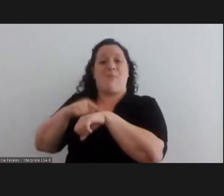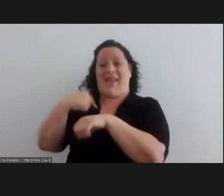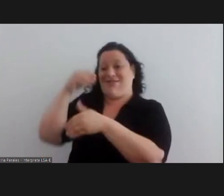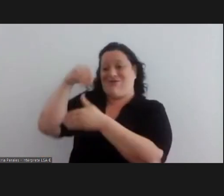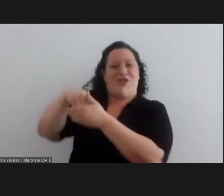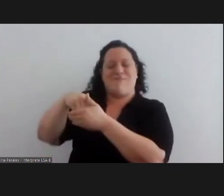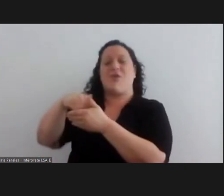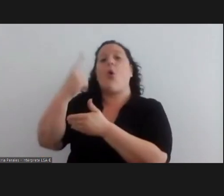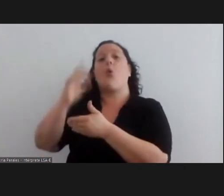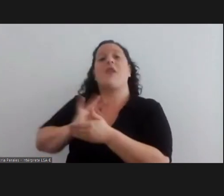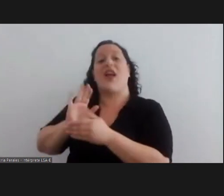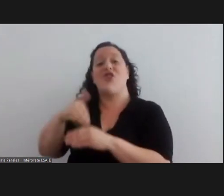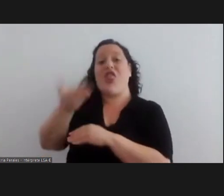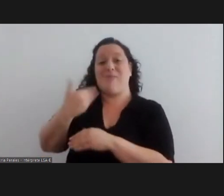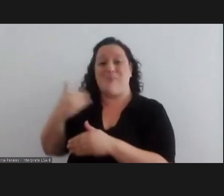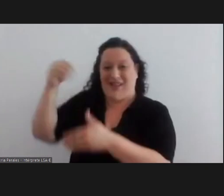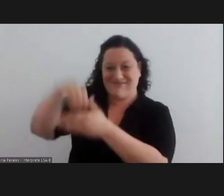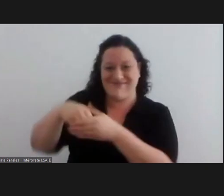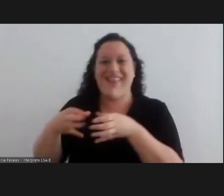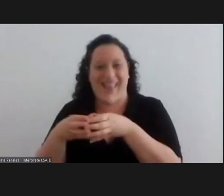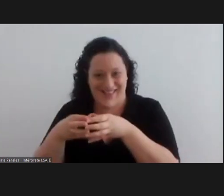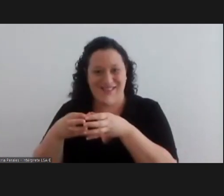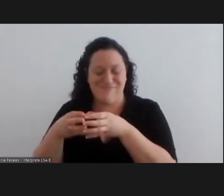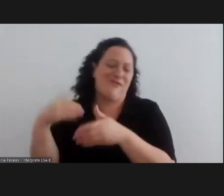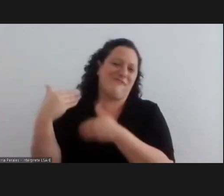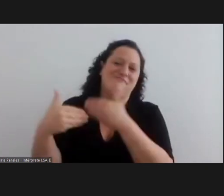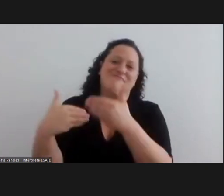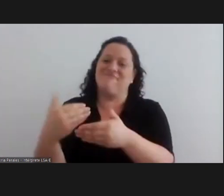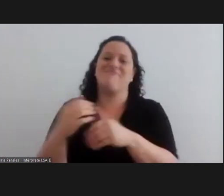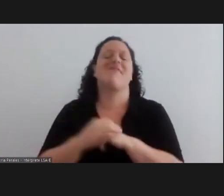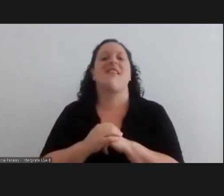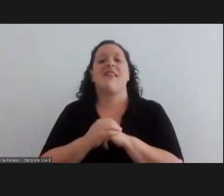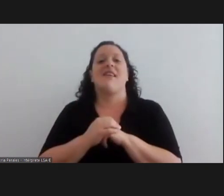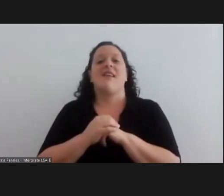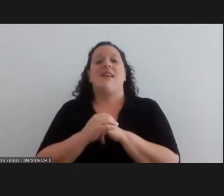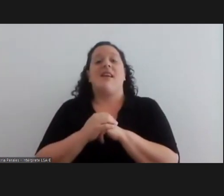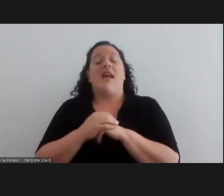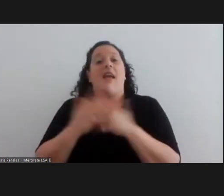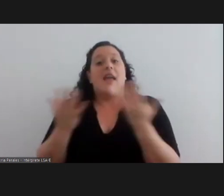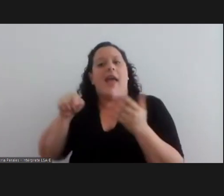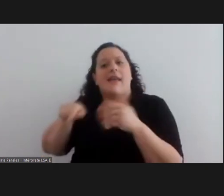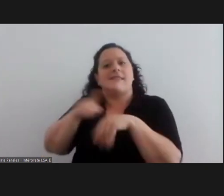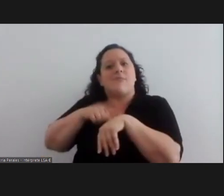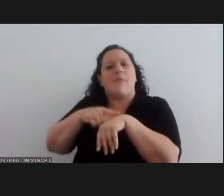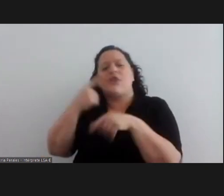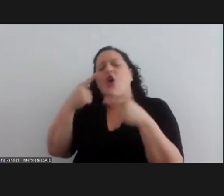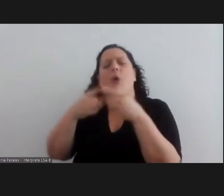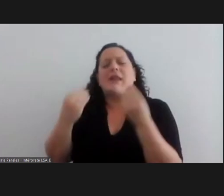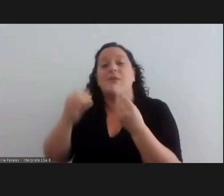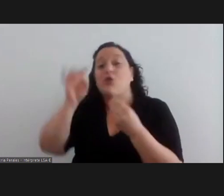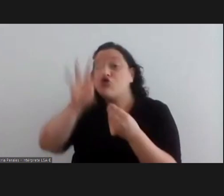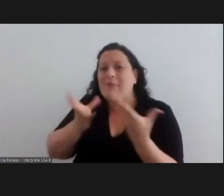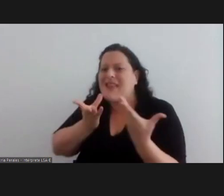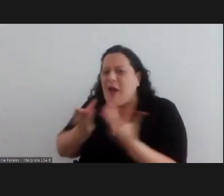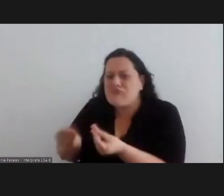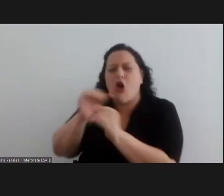i didn't start at the beginning but one year after i became part of this and the idea was